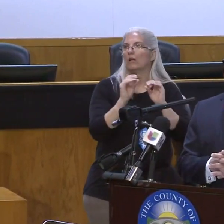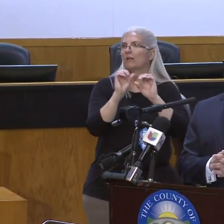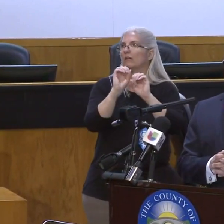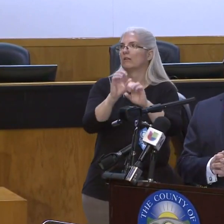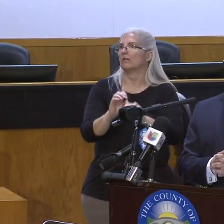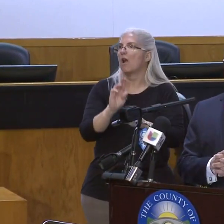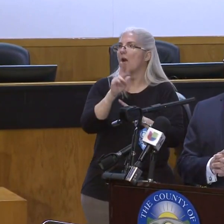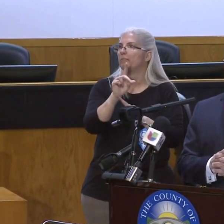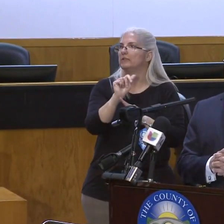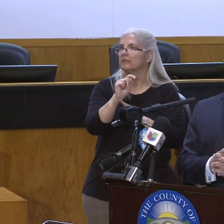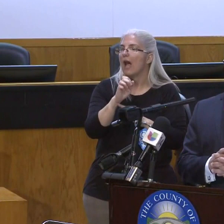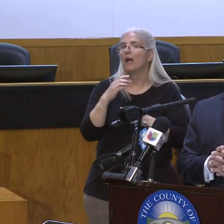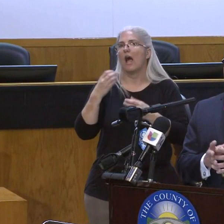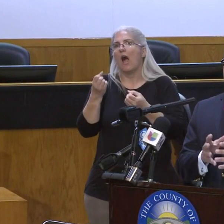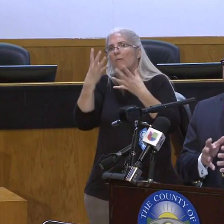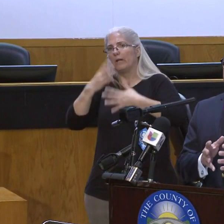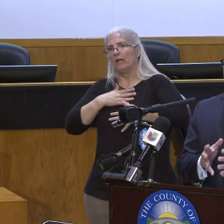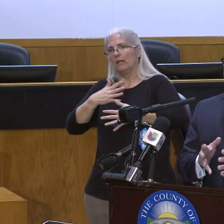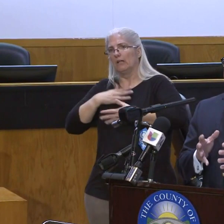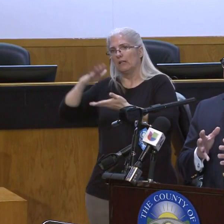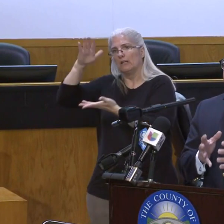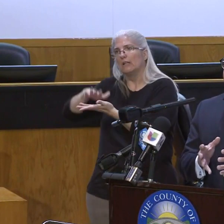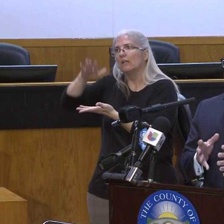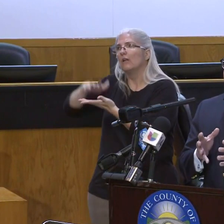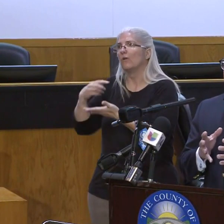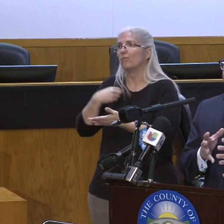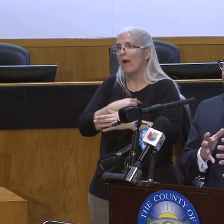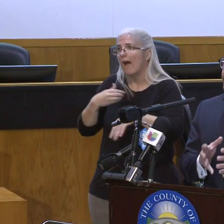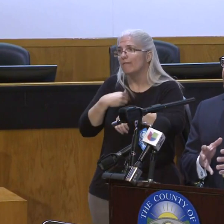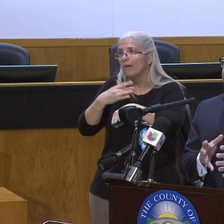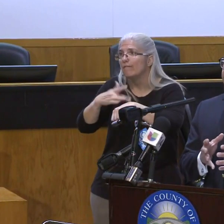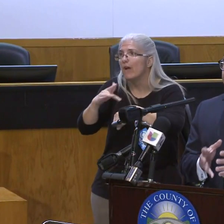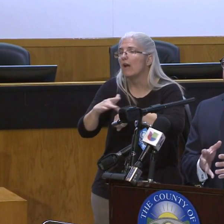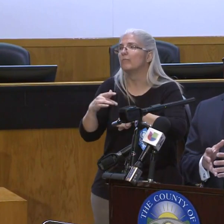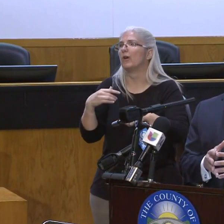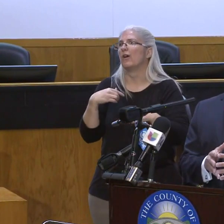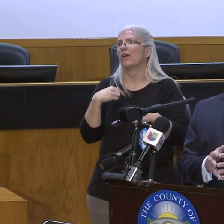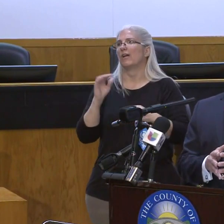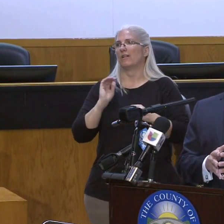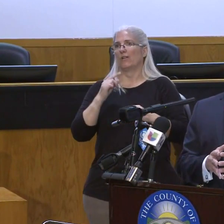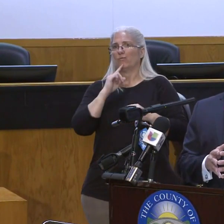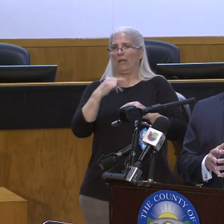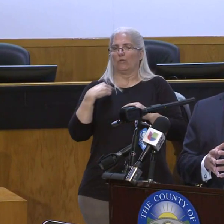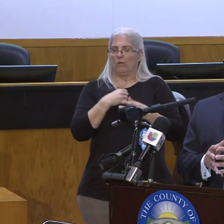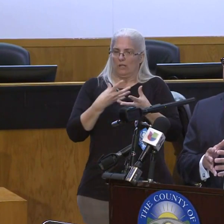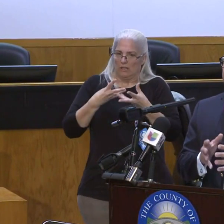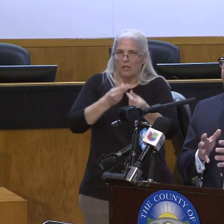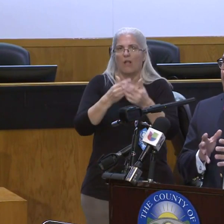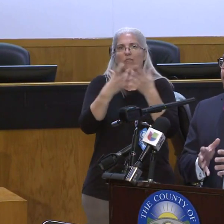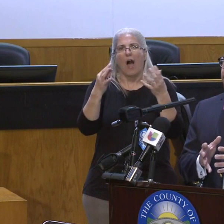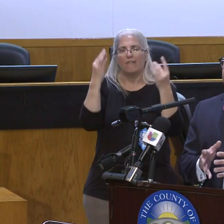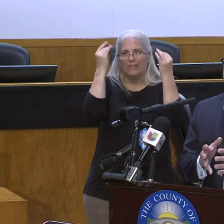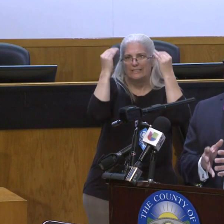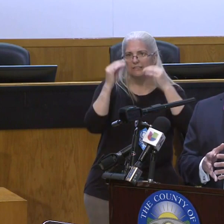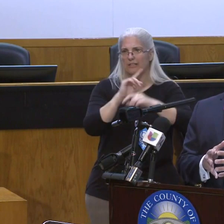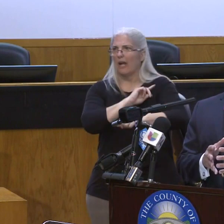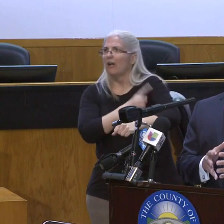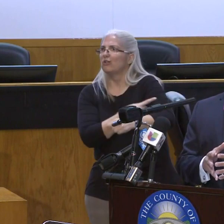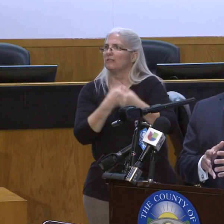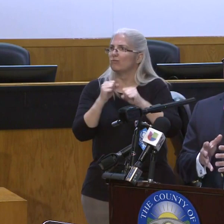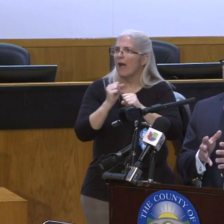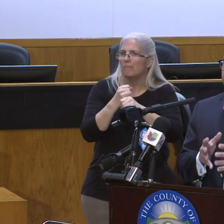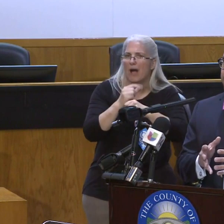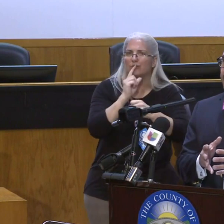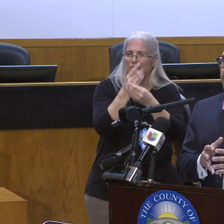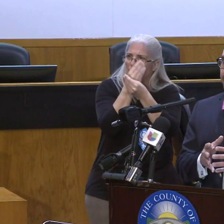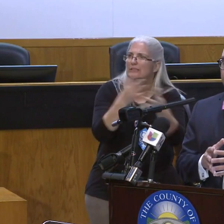ventilator is available. A lot of thought and energy has gone into this effort, and we are doing everything we can to